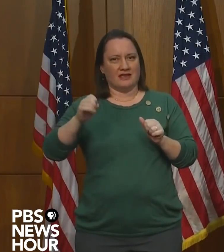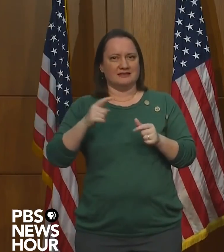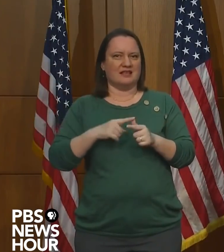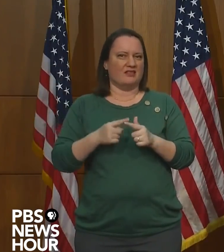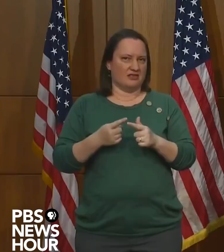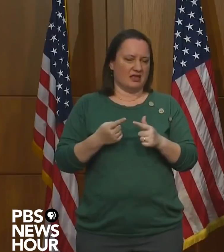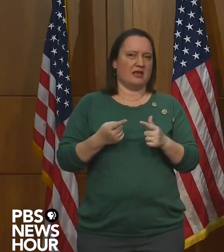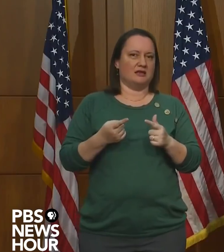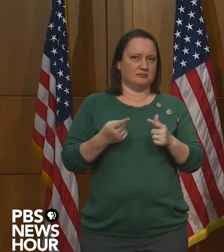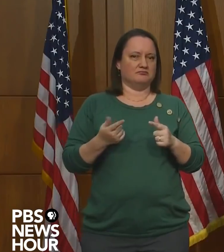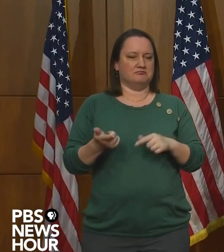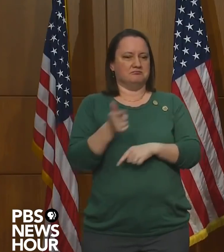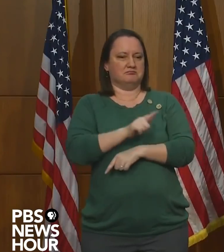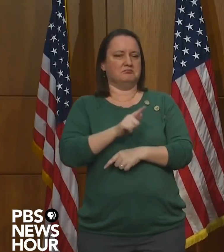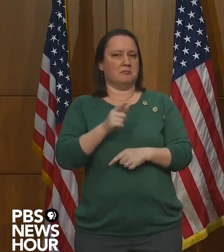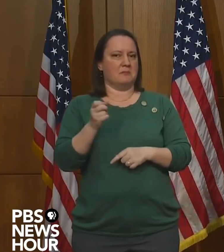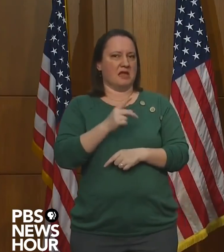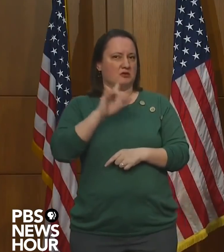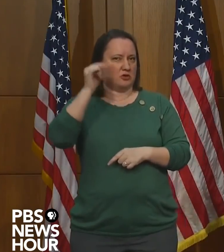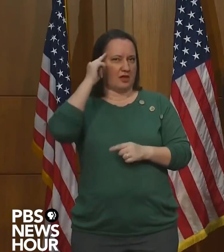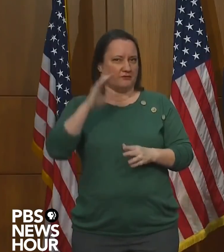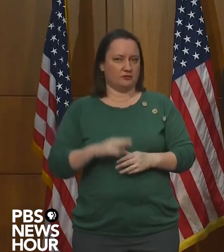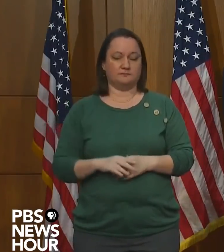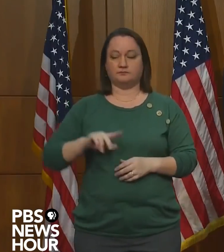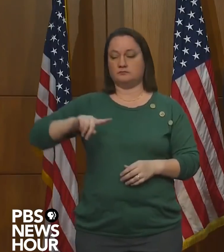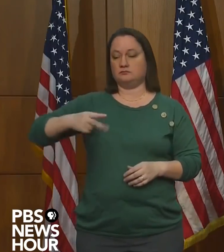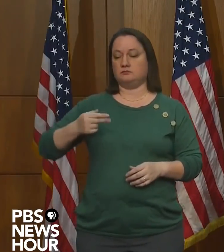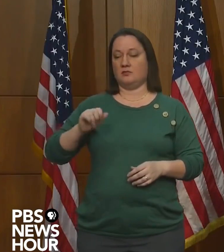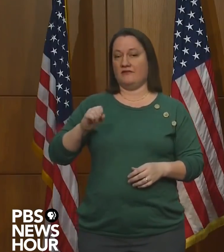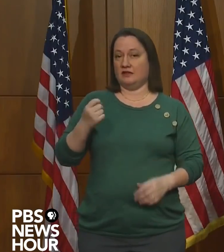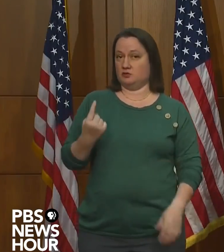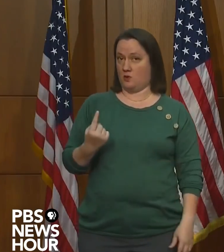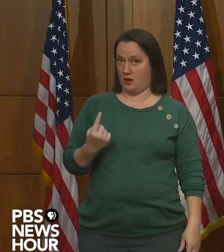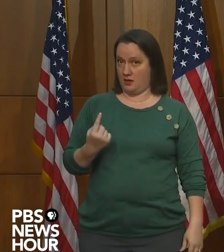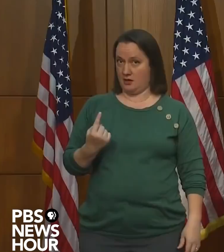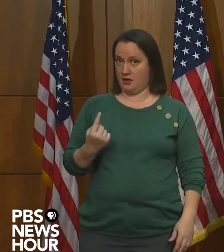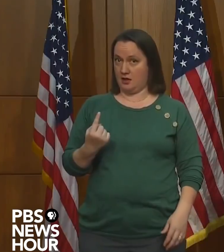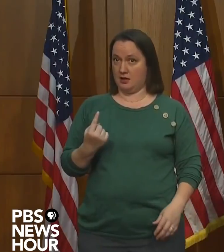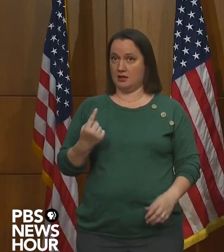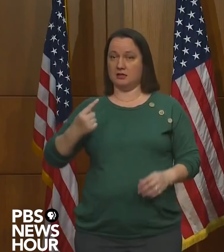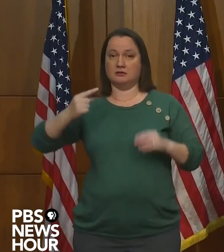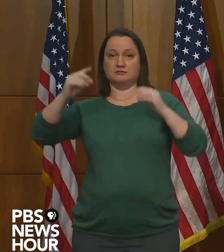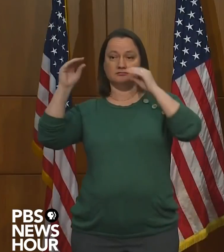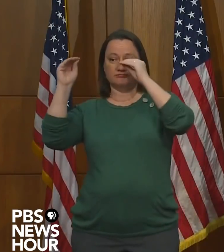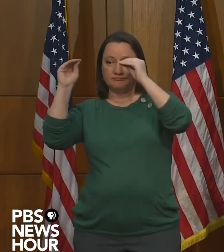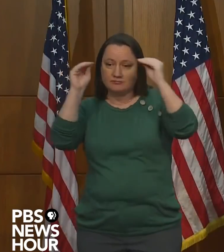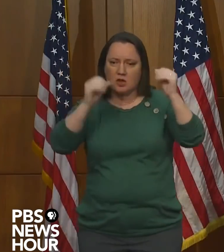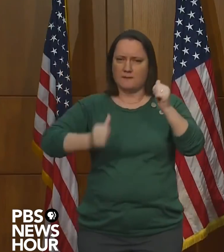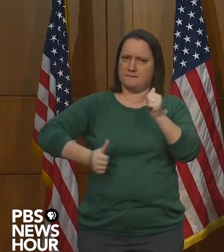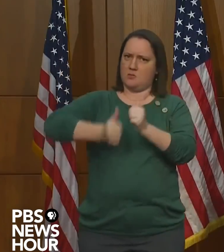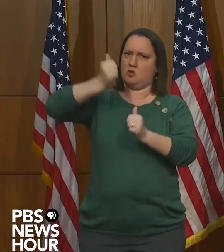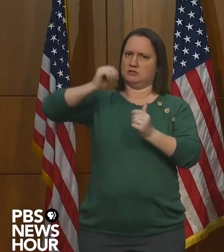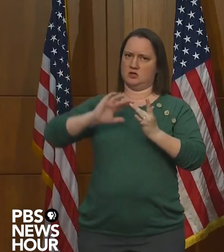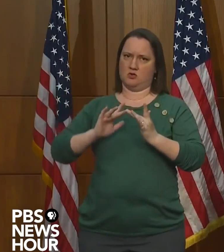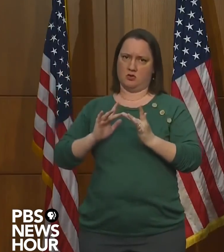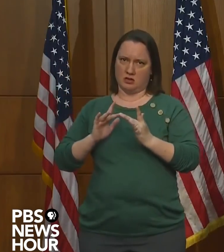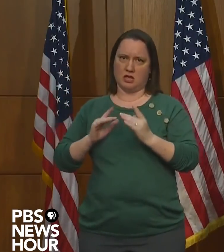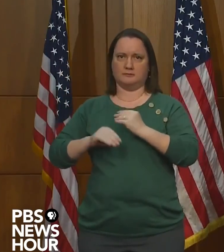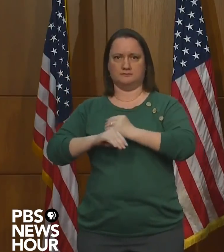up and turn it back to the governor. In phase one, again, instruction is predominantly remote. However,